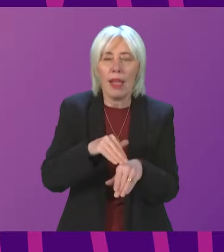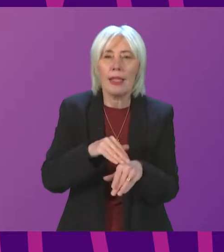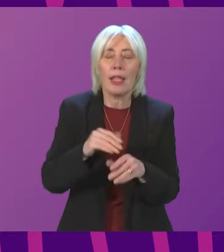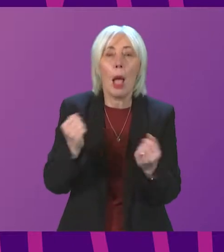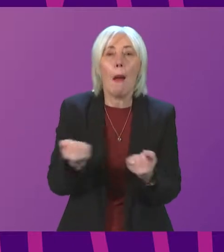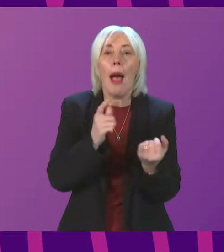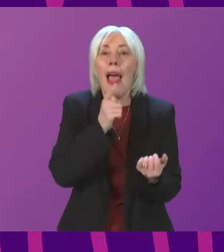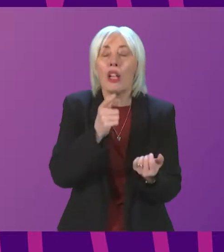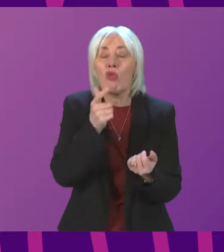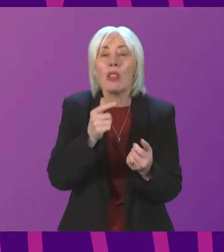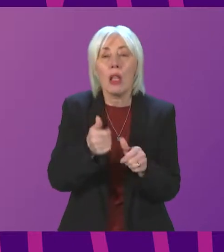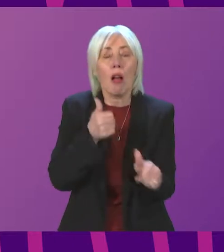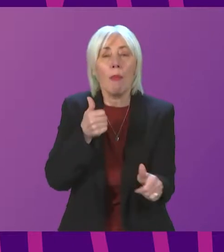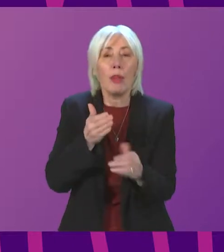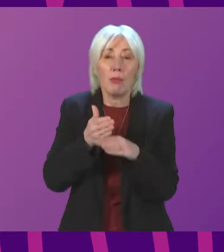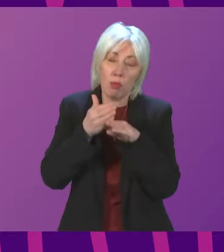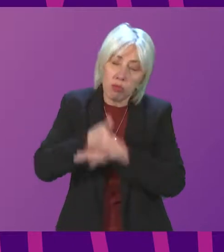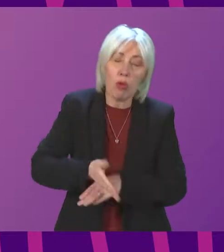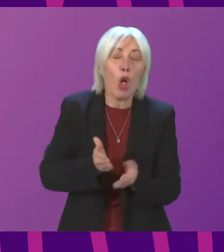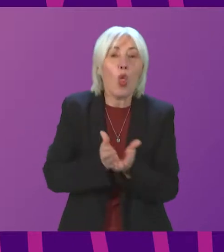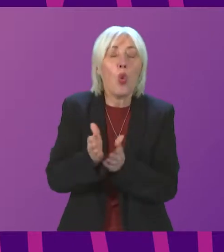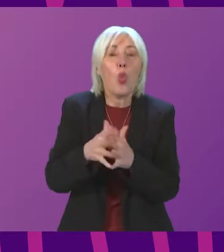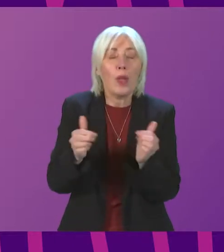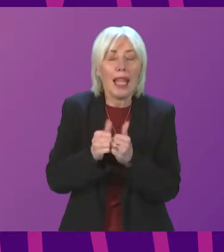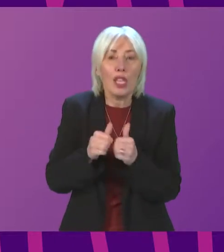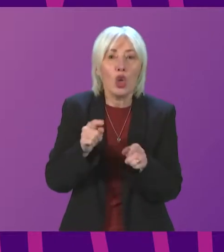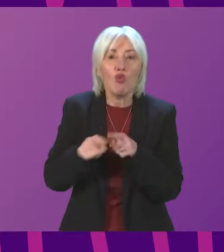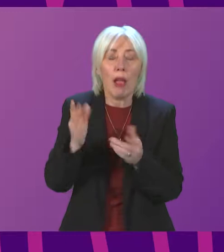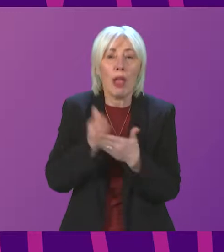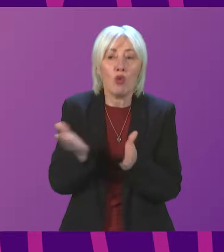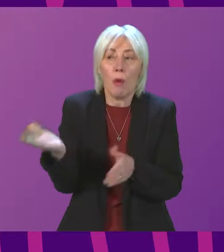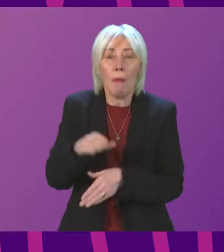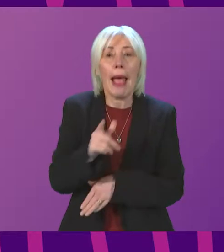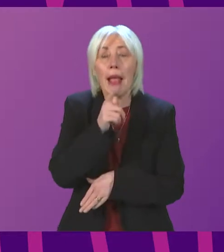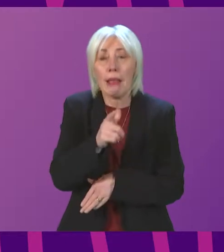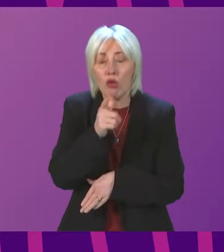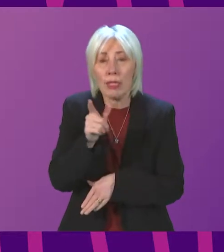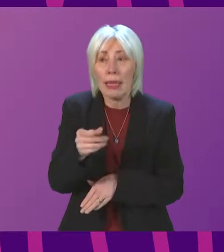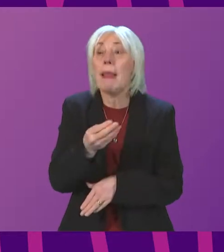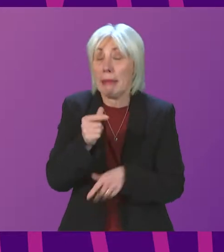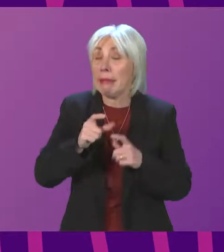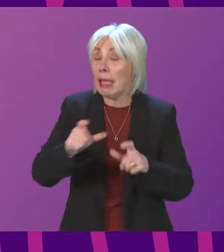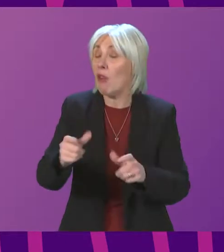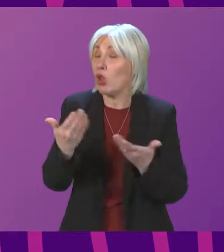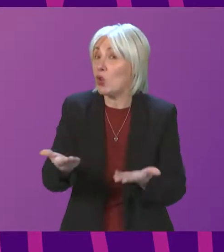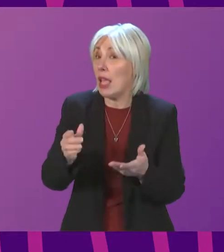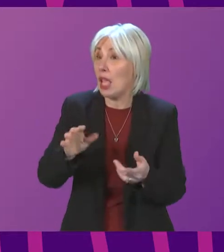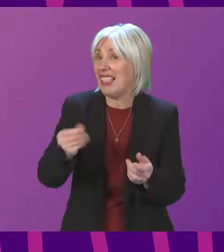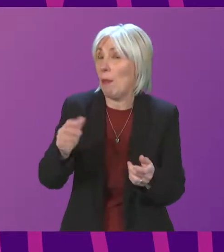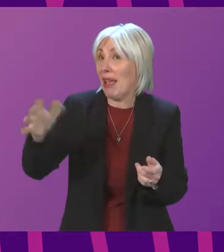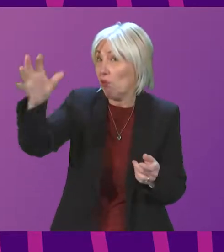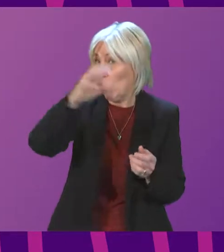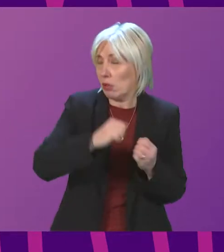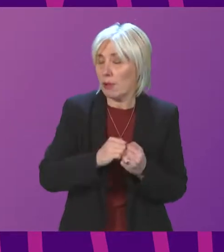weekend deploying additional staff where necessary to recover power supplies, and that work is continuing in some areas today. I also received